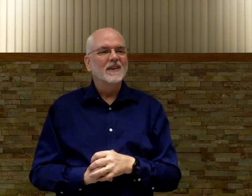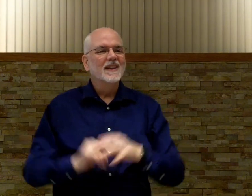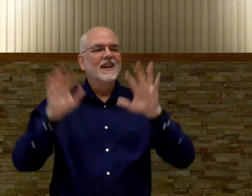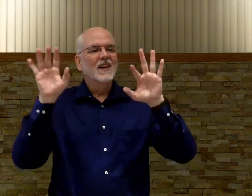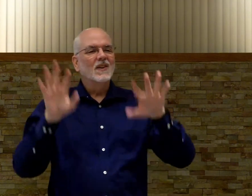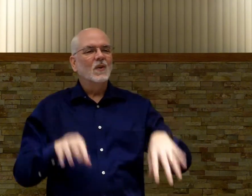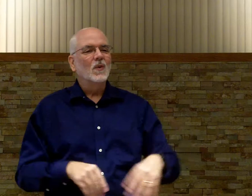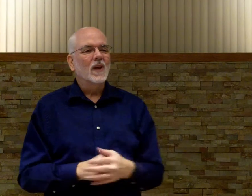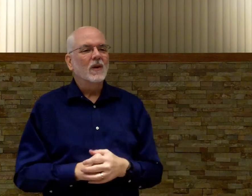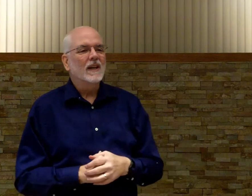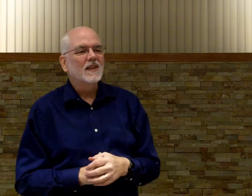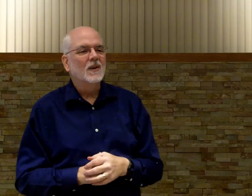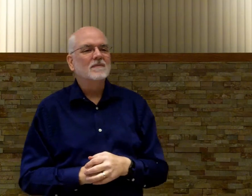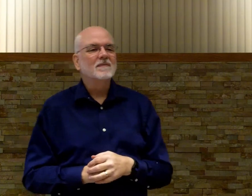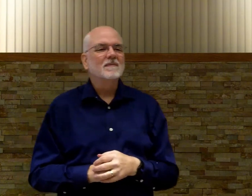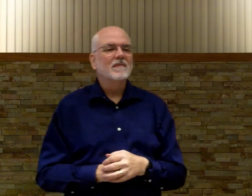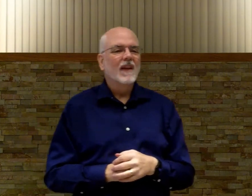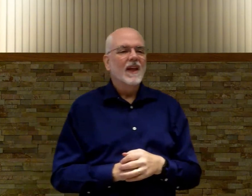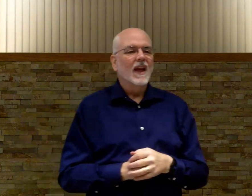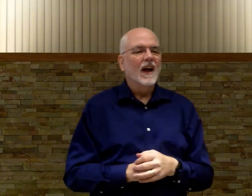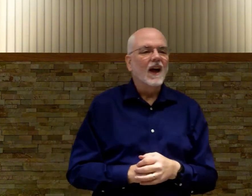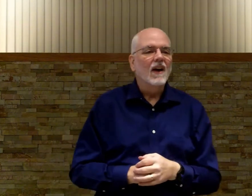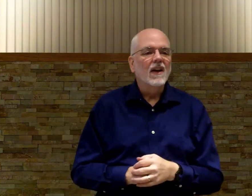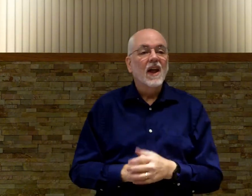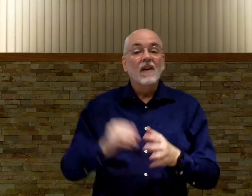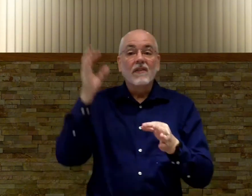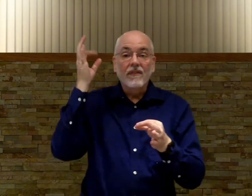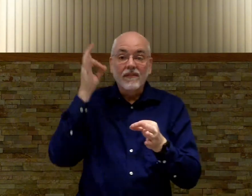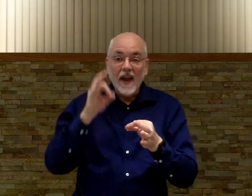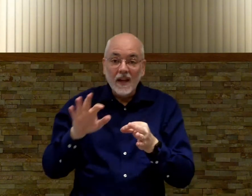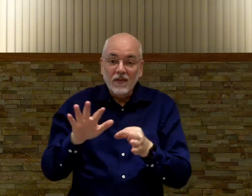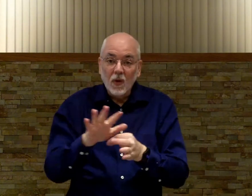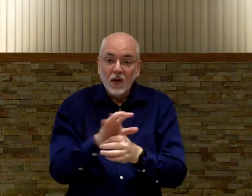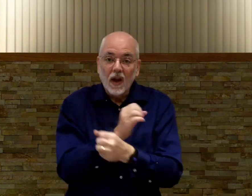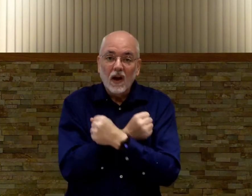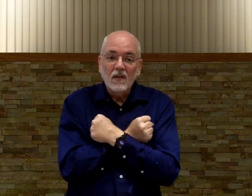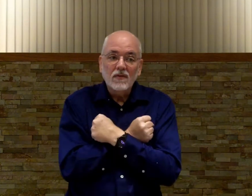anyway snow uh faithful love